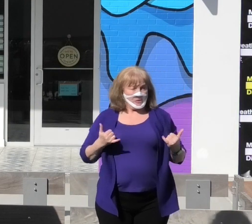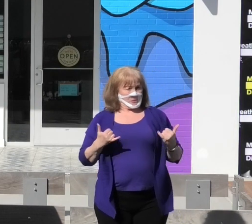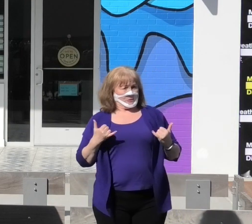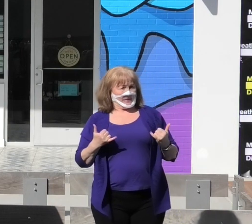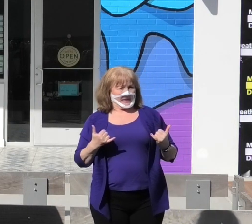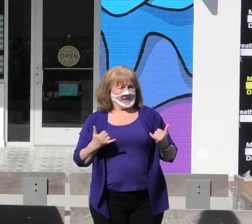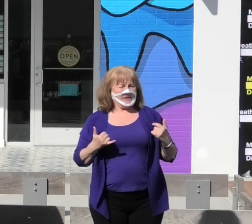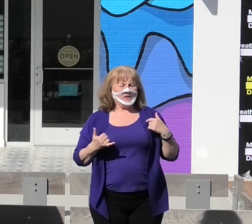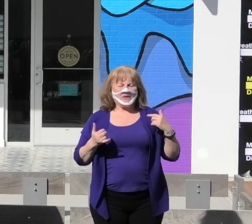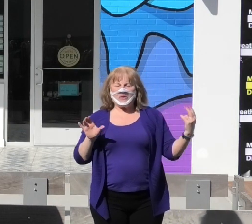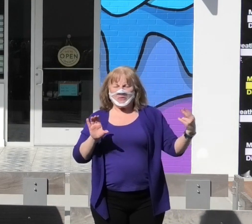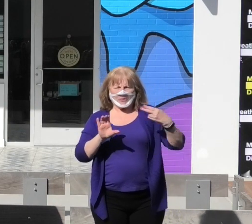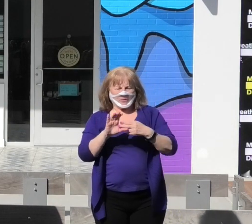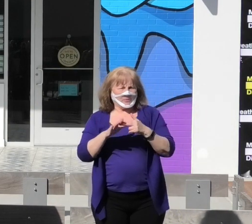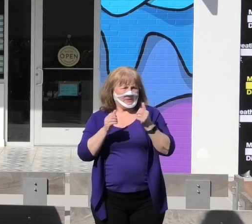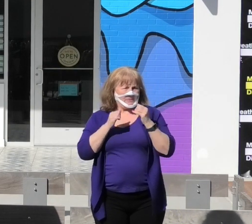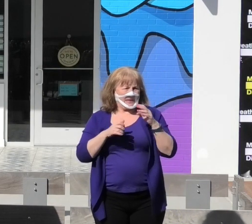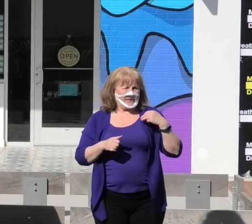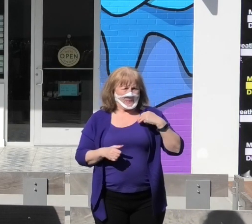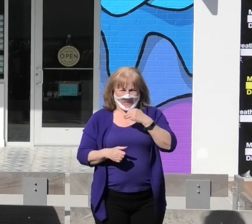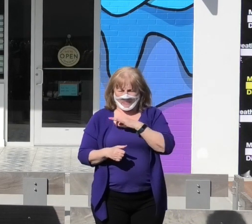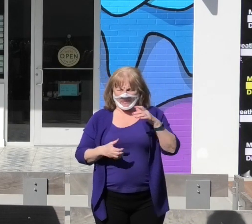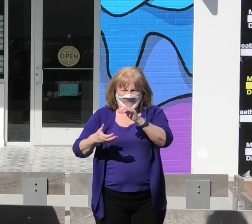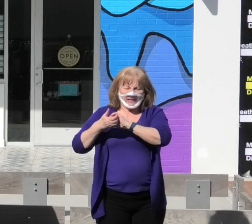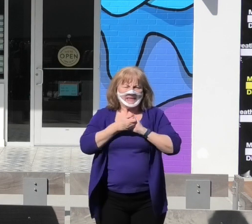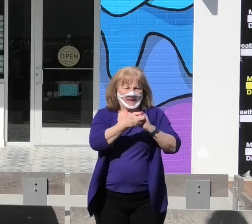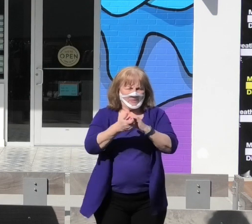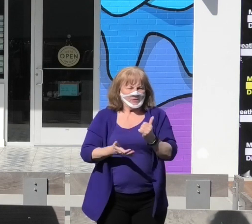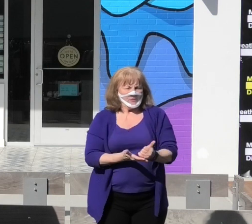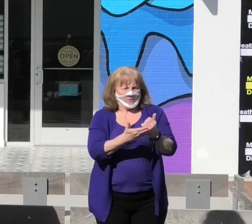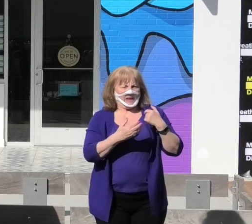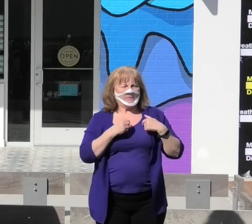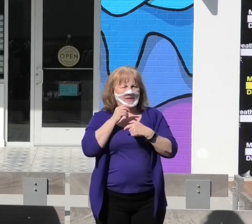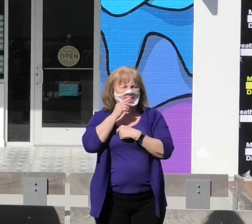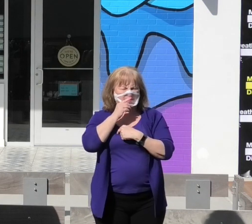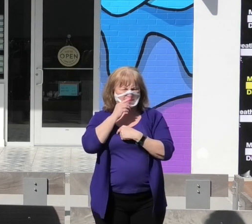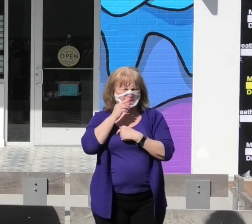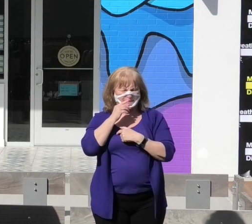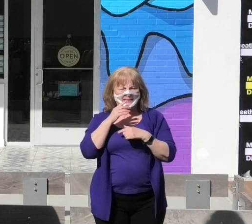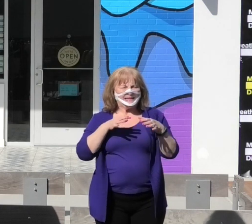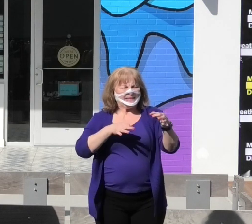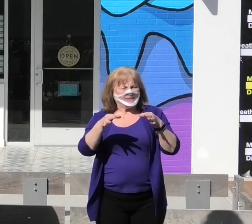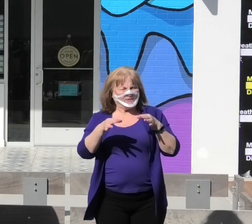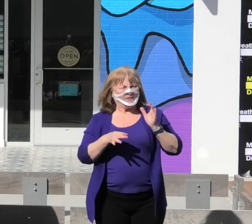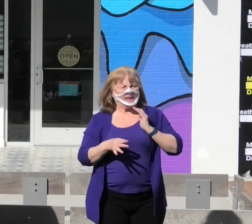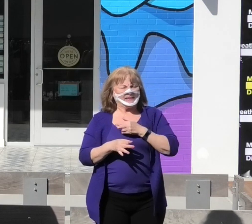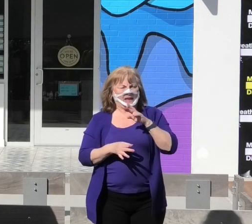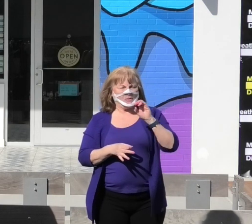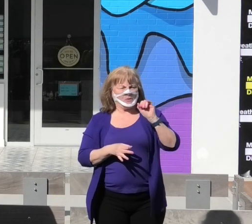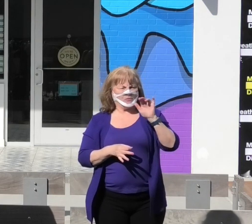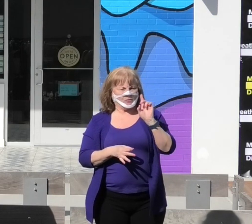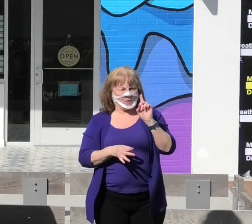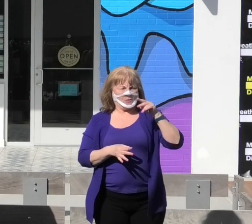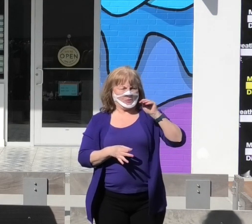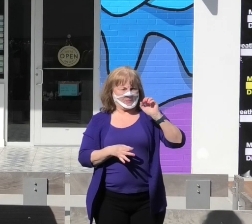Today, we're joined by many members of the Collaborative to help us define our roadmap.